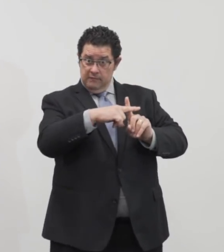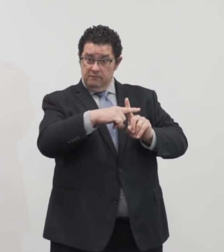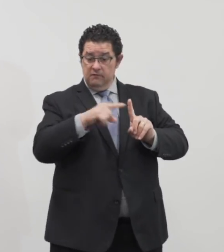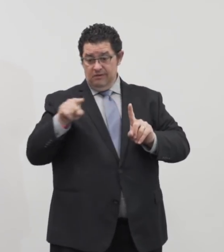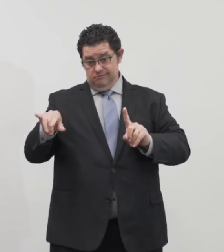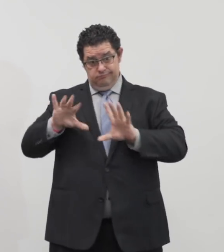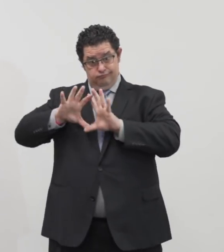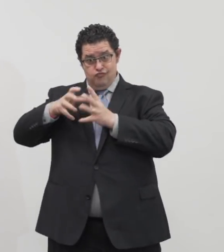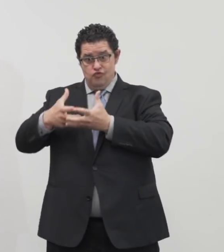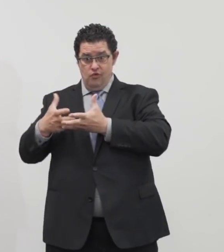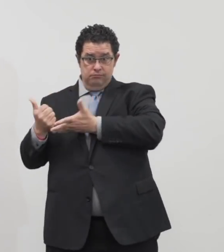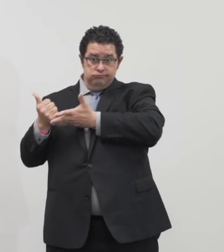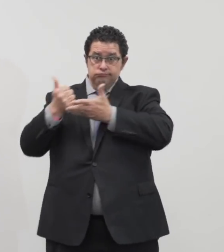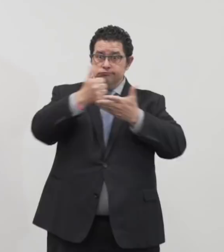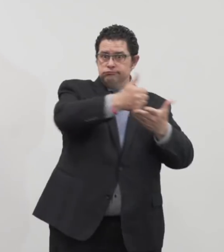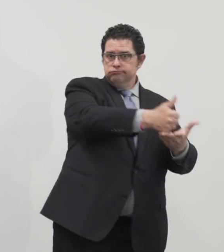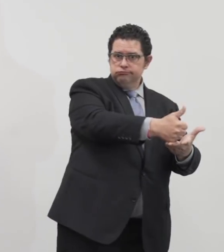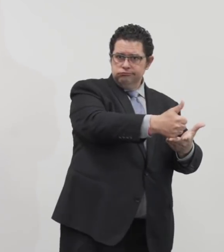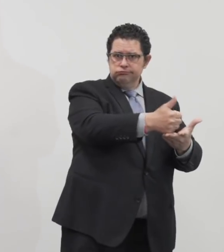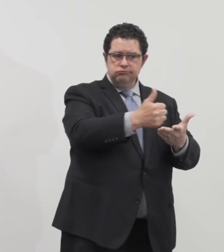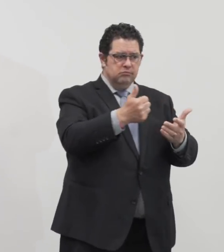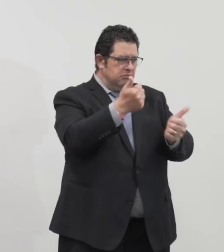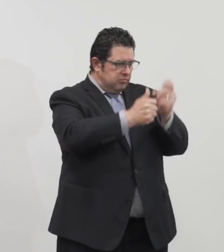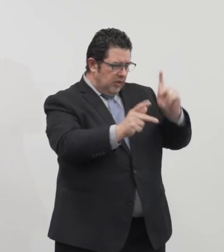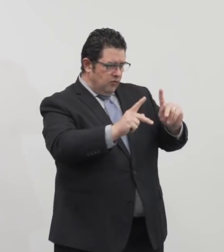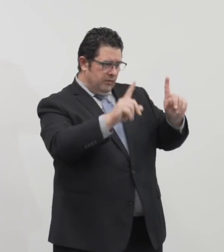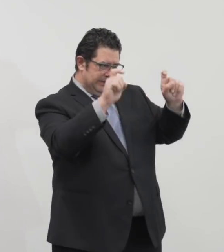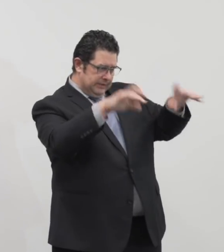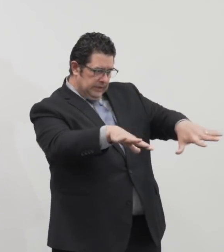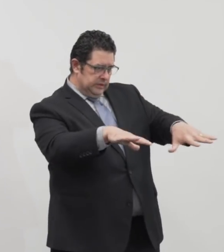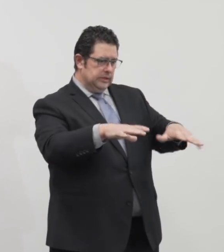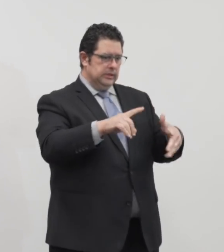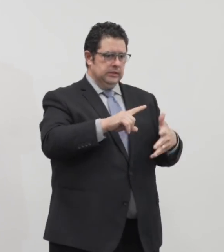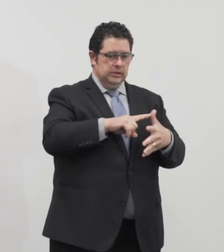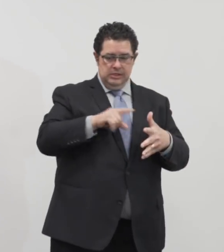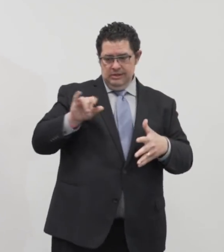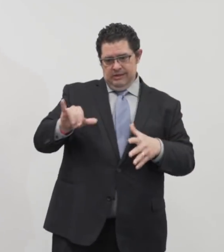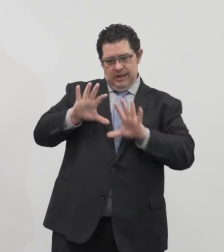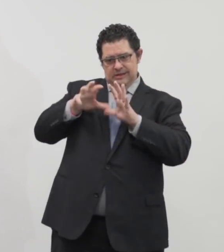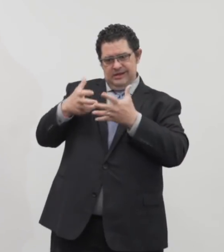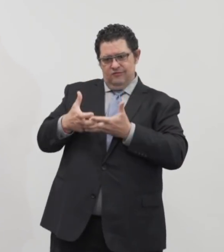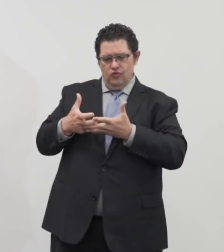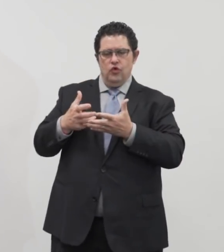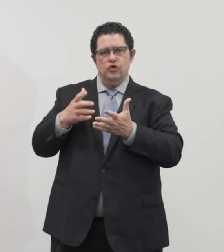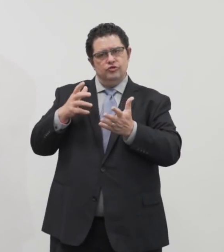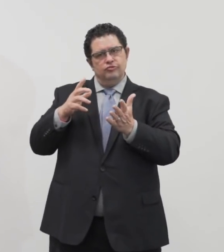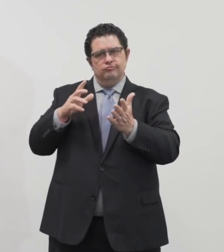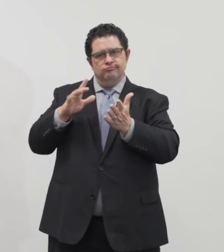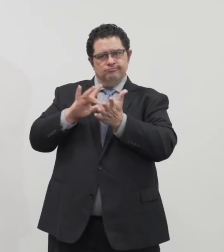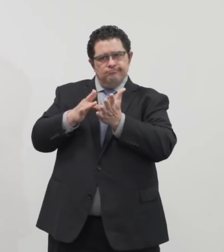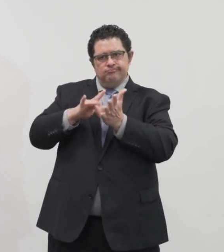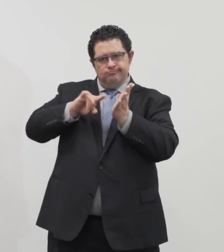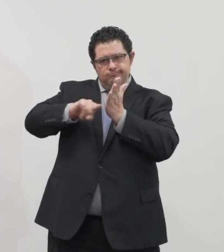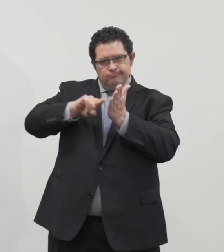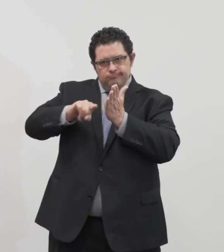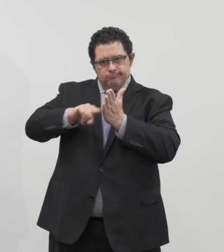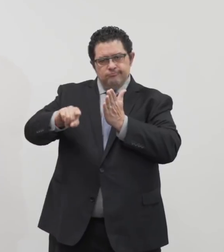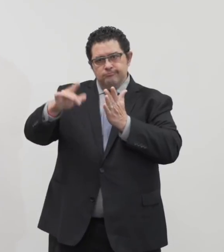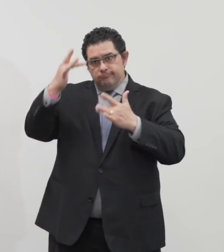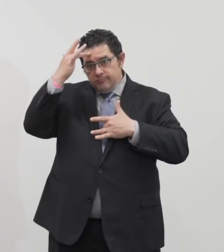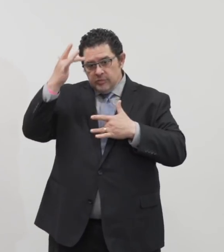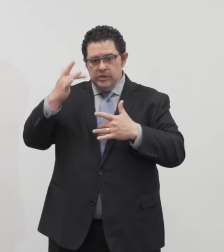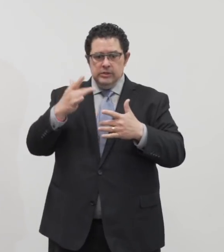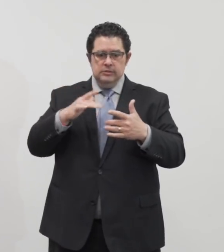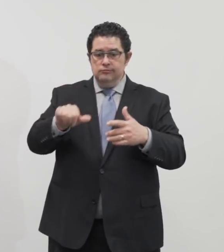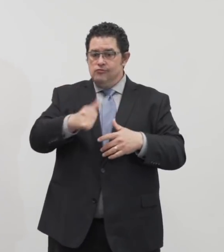patient so that everyone can be tested. This task force includes epidemiologists and other experts